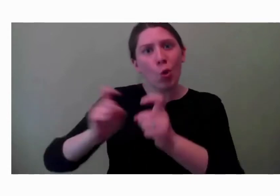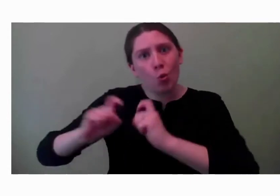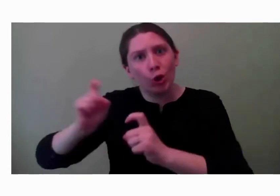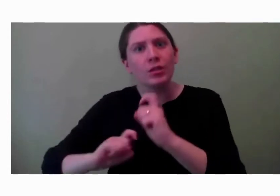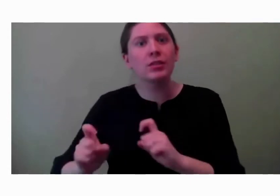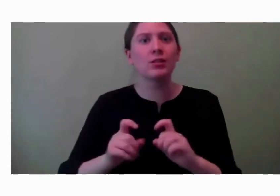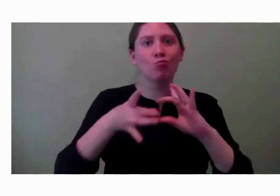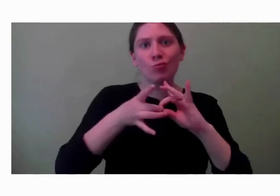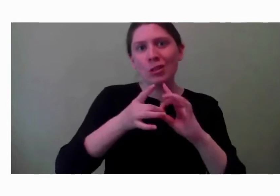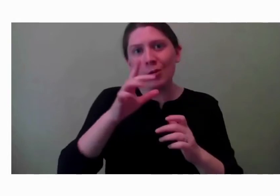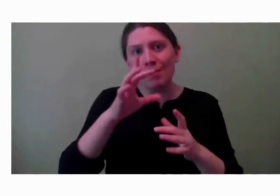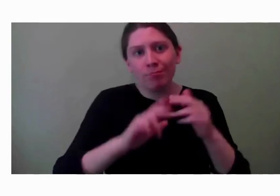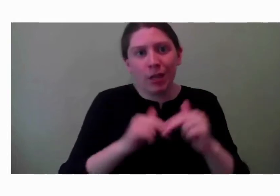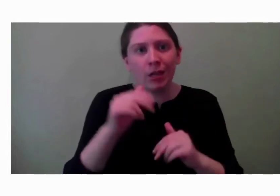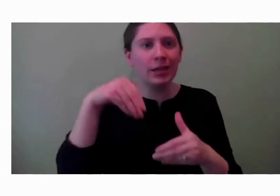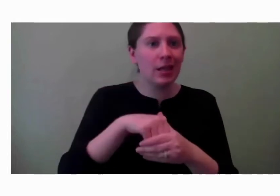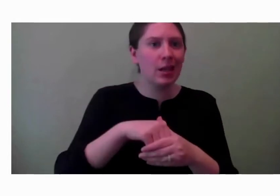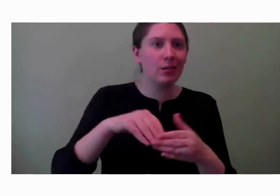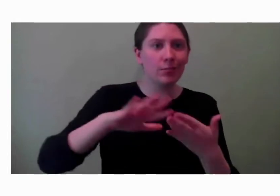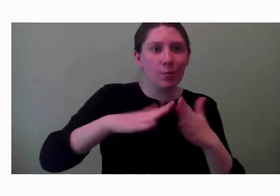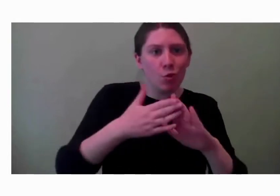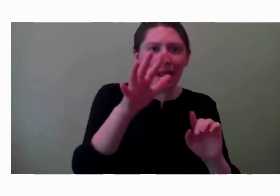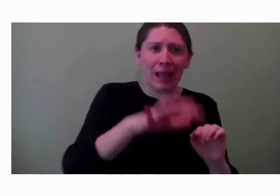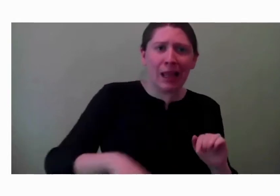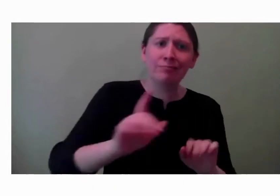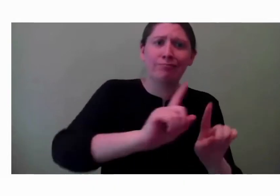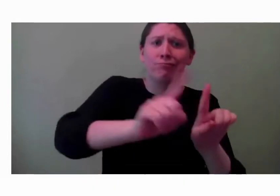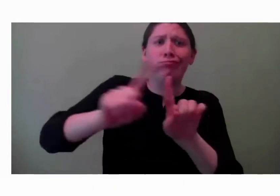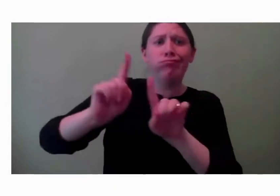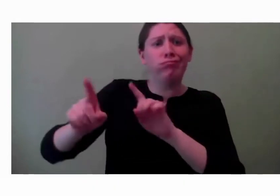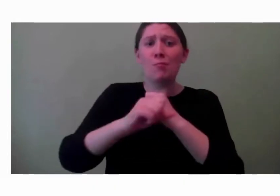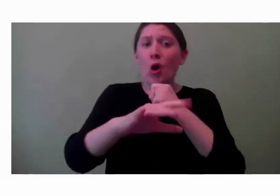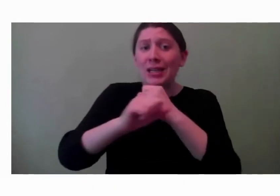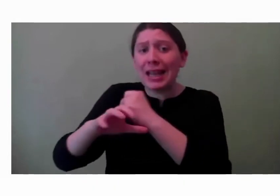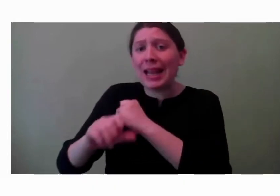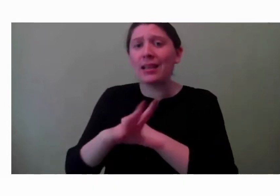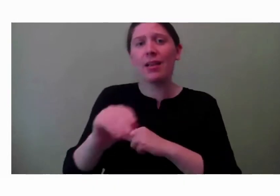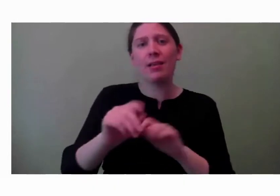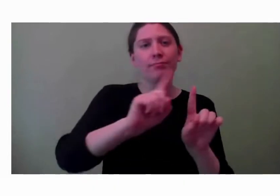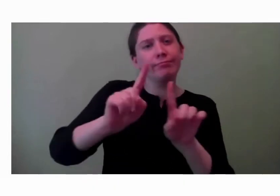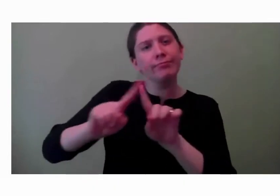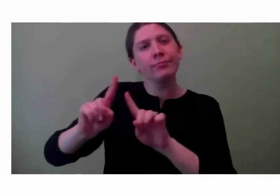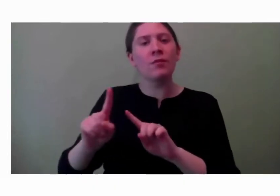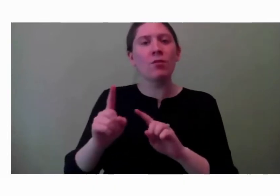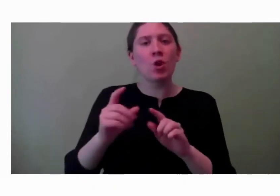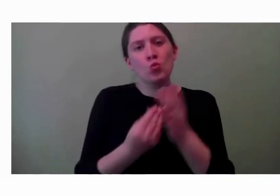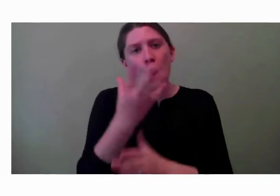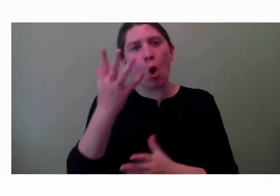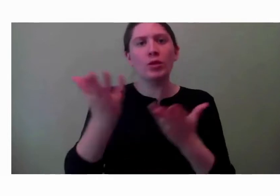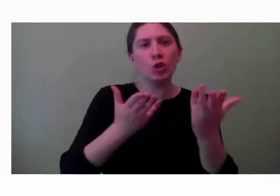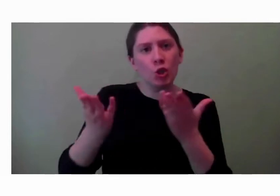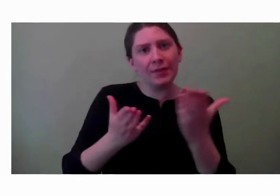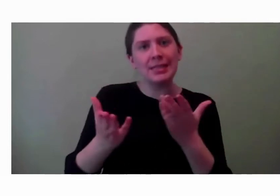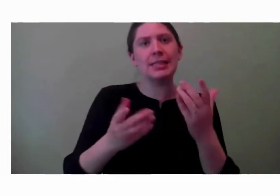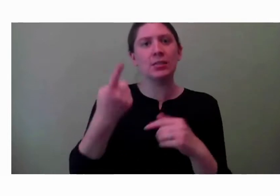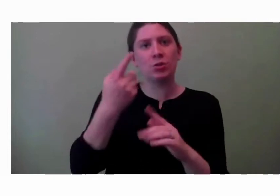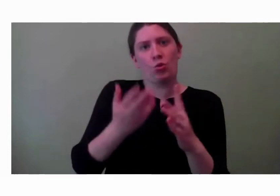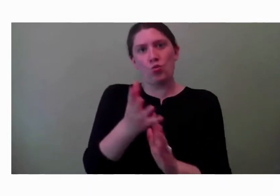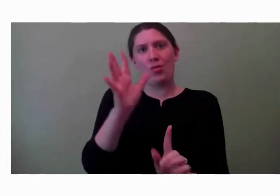building in the community, and then also pursuing new opportunities for growth and service to people with disabilities through Rec to Connect. Wow. It